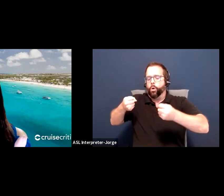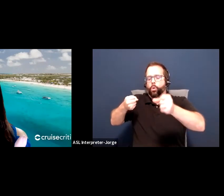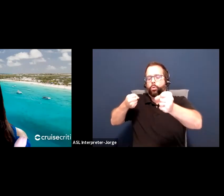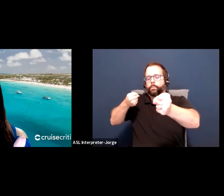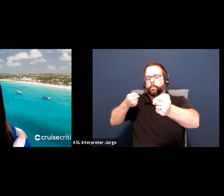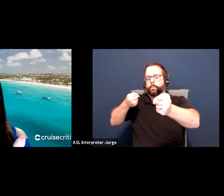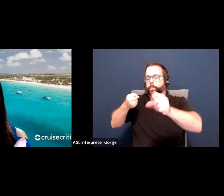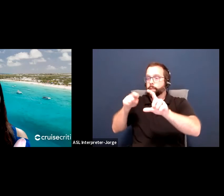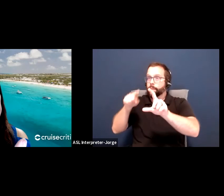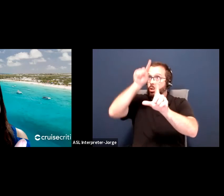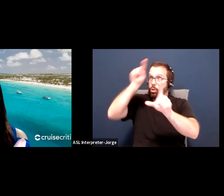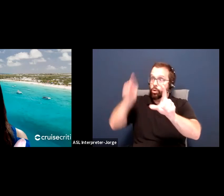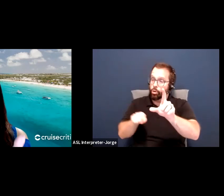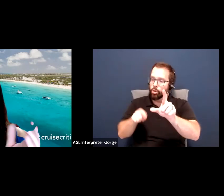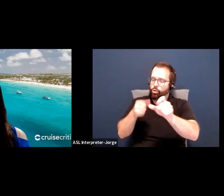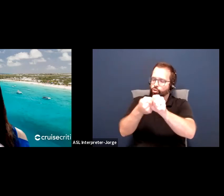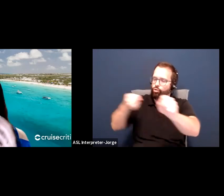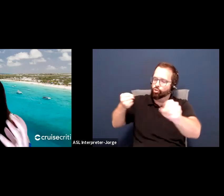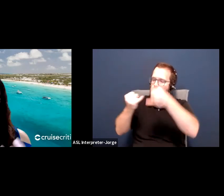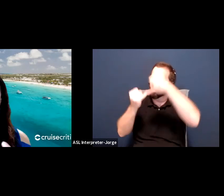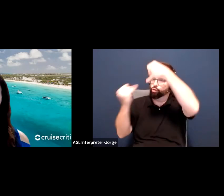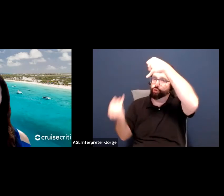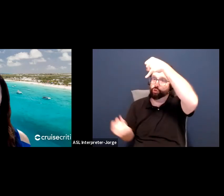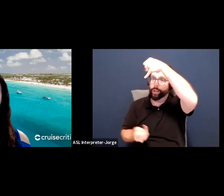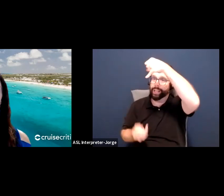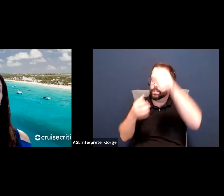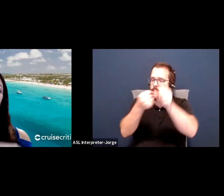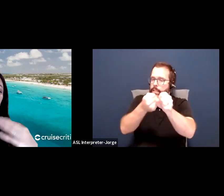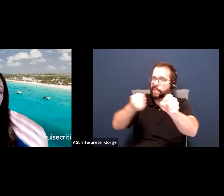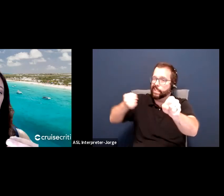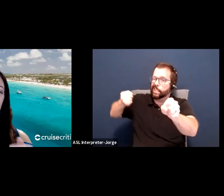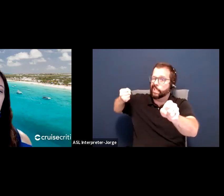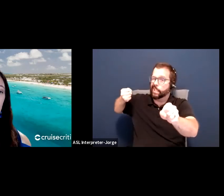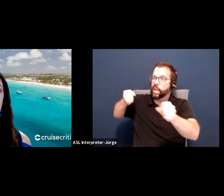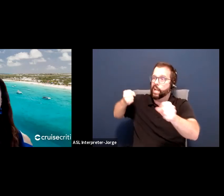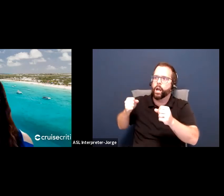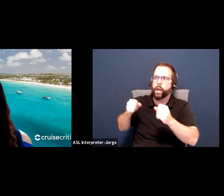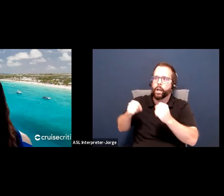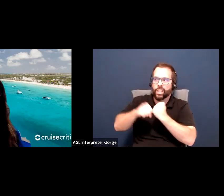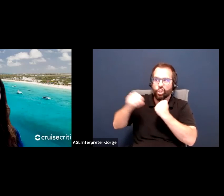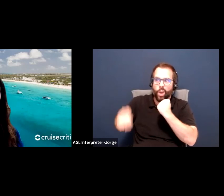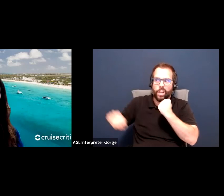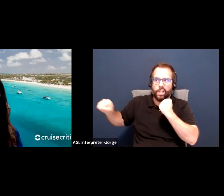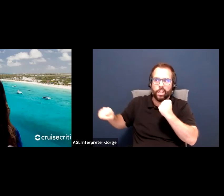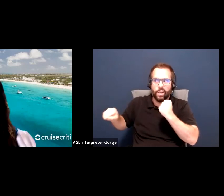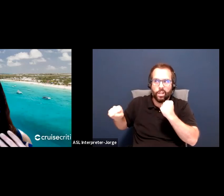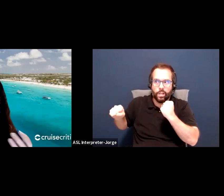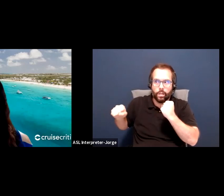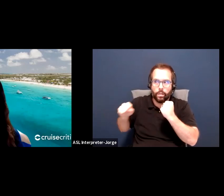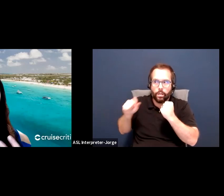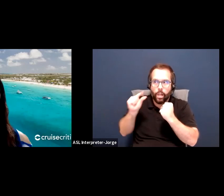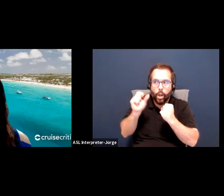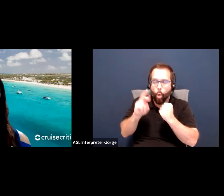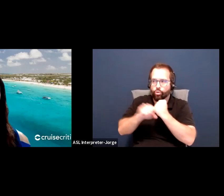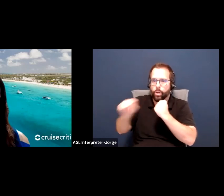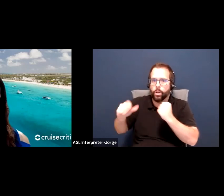going to release that string. Those are all strategies. And then they have timelines. So our